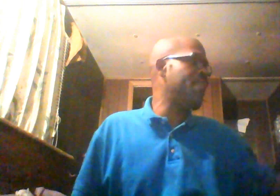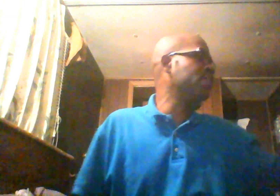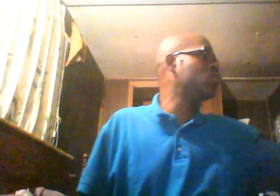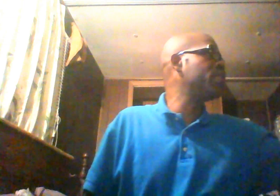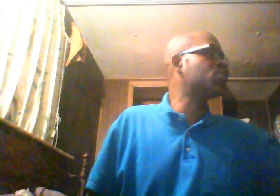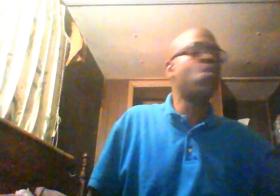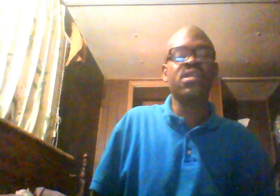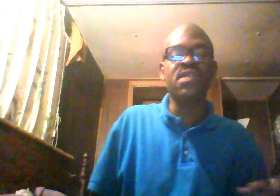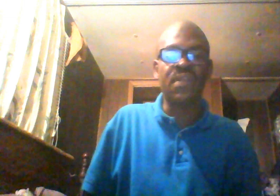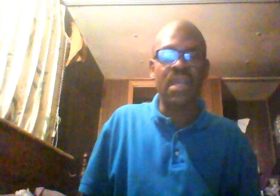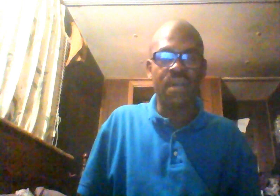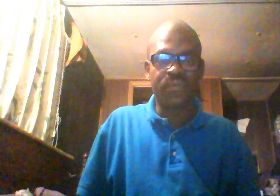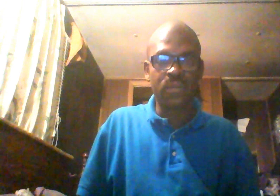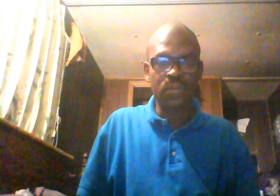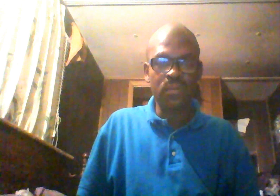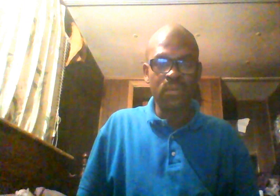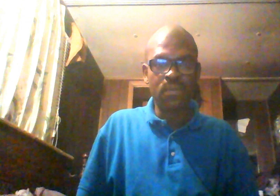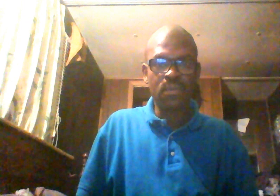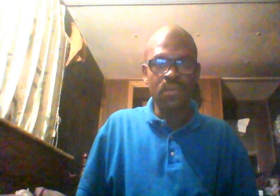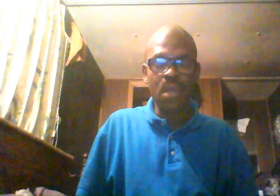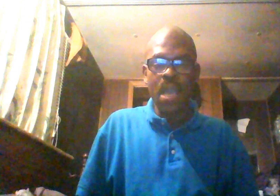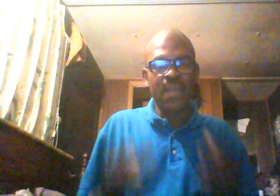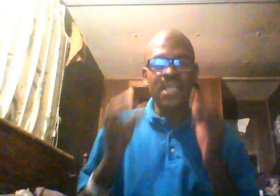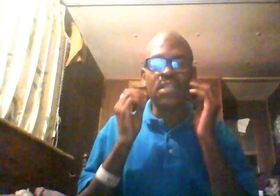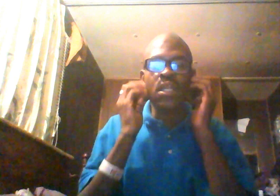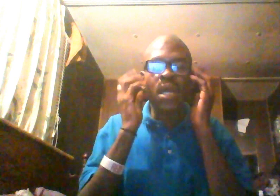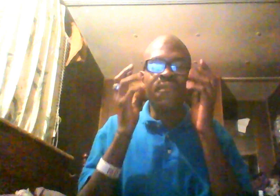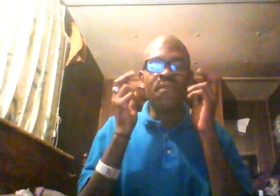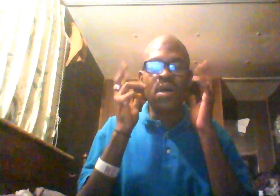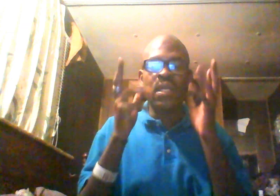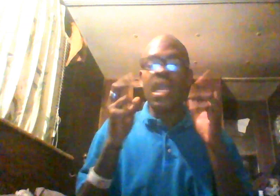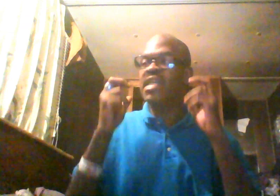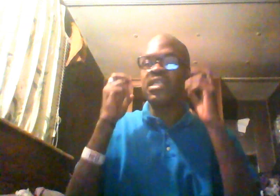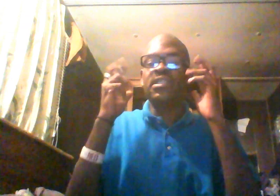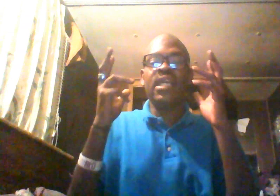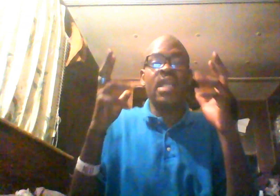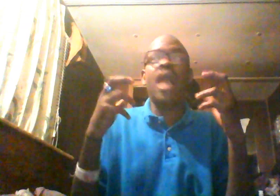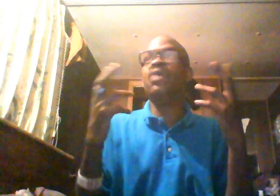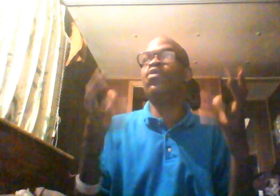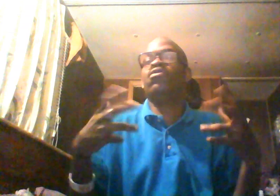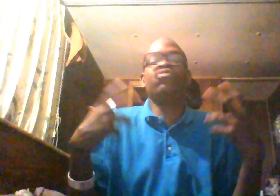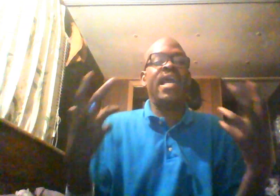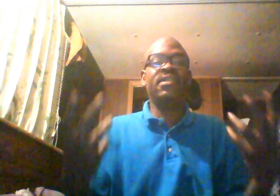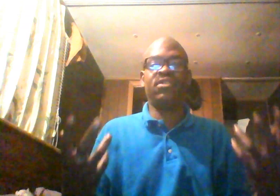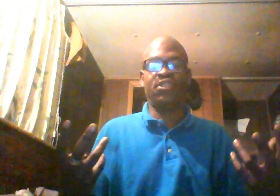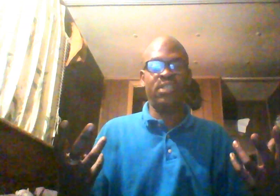it gets to where it's going, there's nothing left. But this is a love of money. It's a den. Hollywood creates this shit.